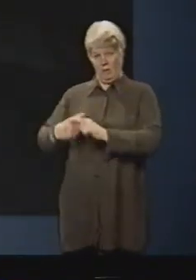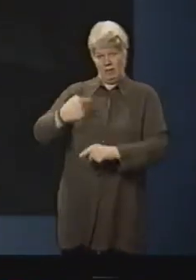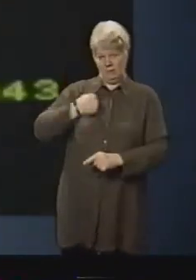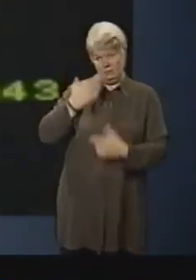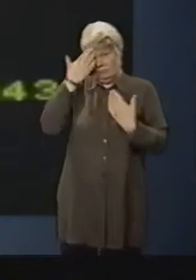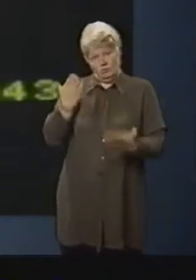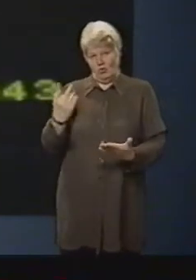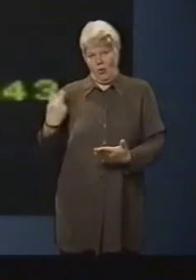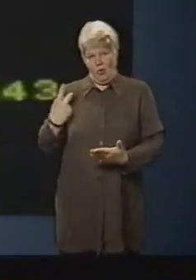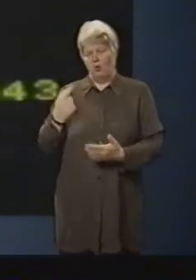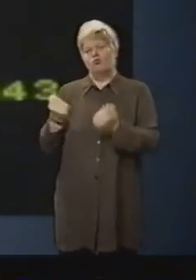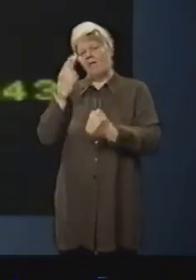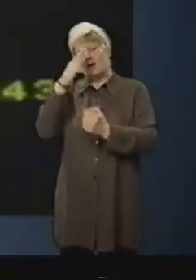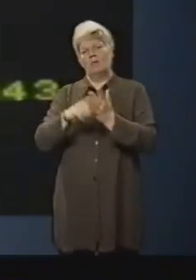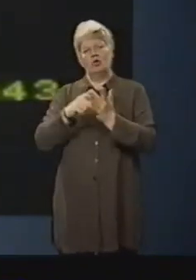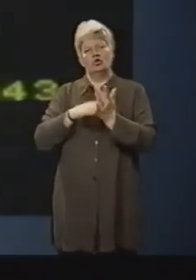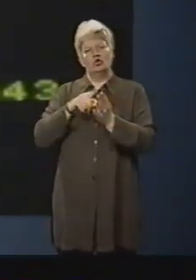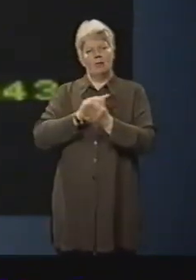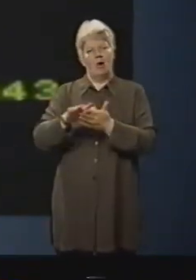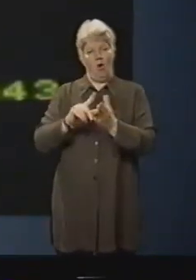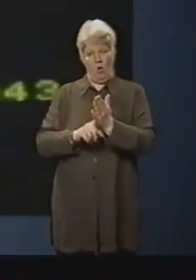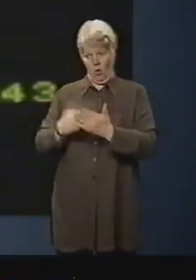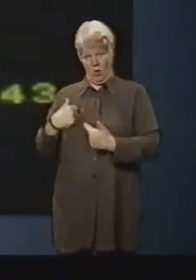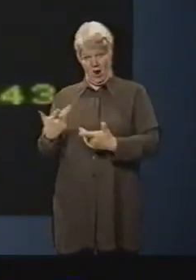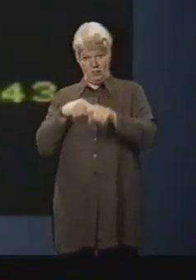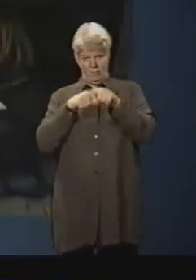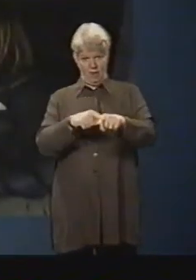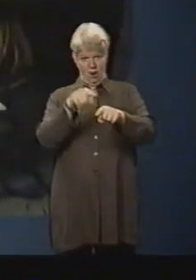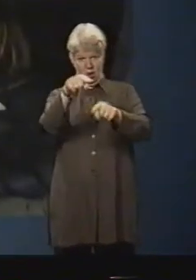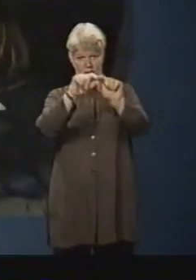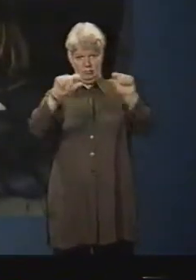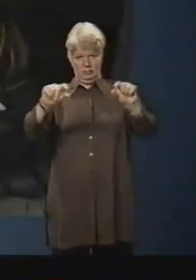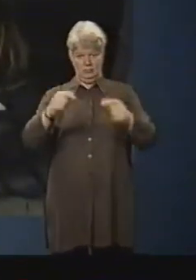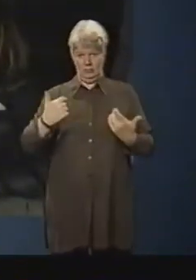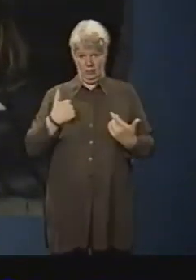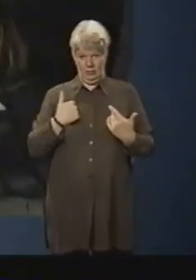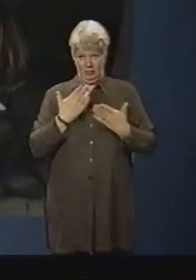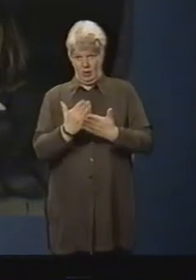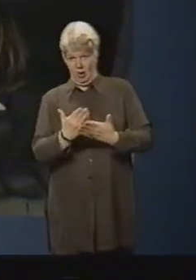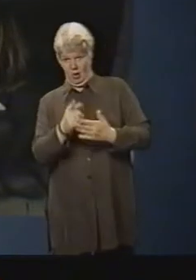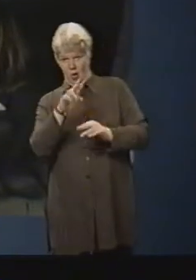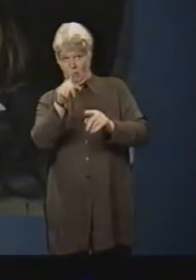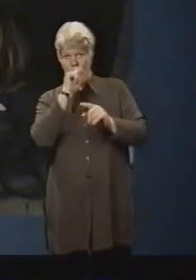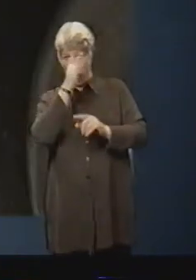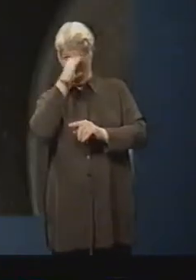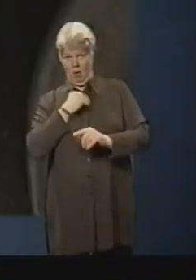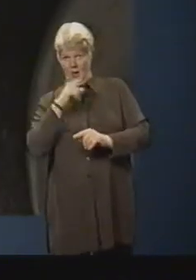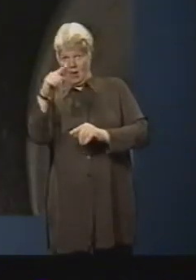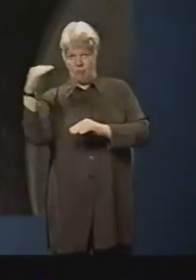is. We'll be relying solely on the unit's warning systems to stop us hitting bridges which are too low for our load.